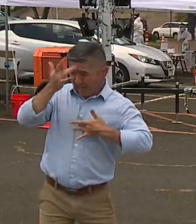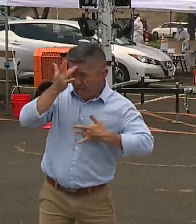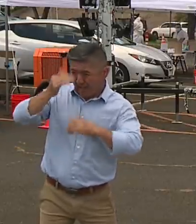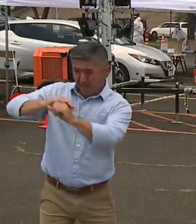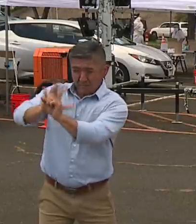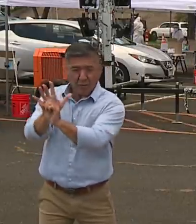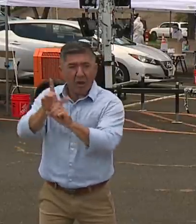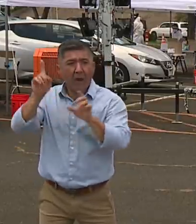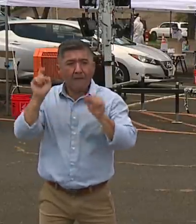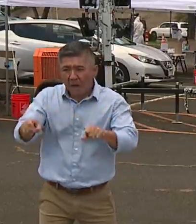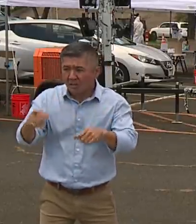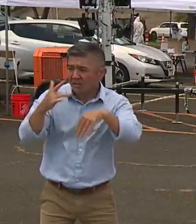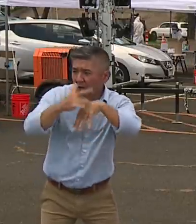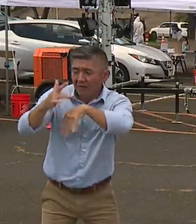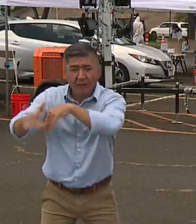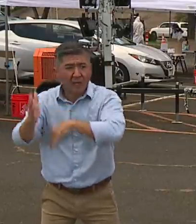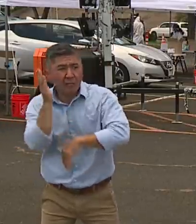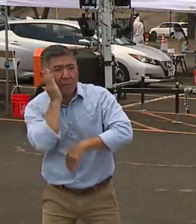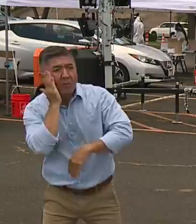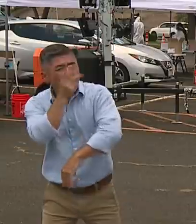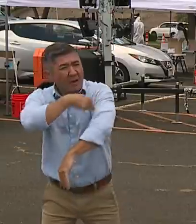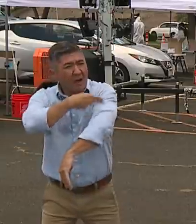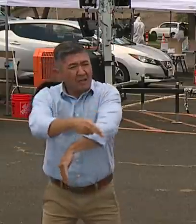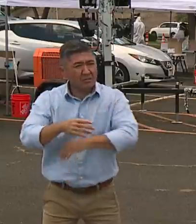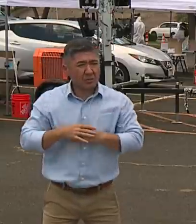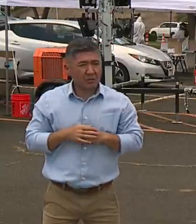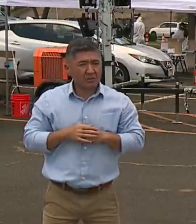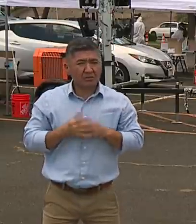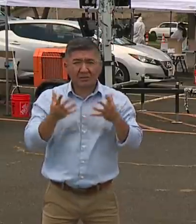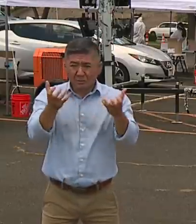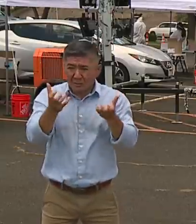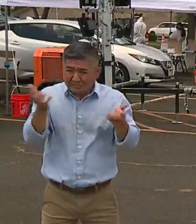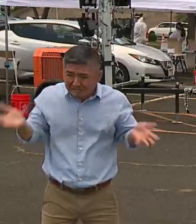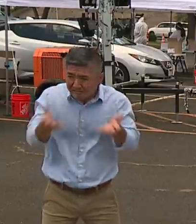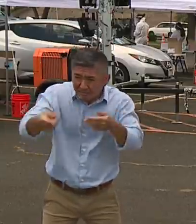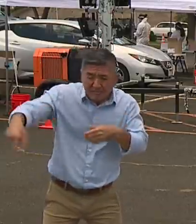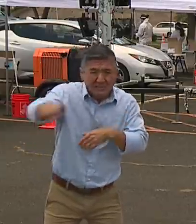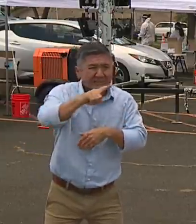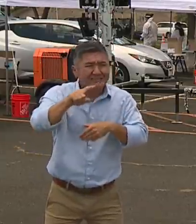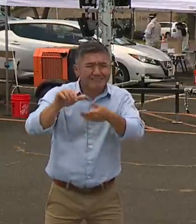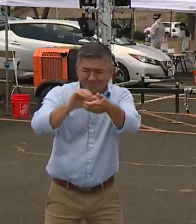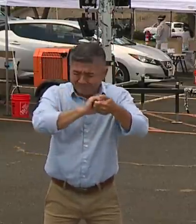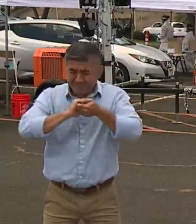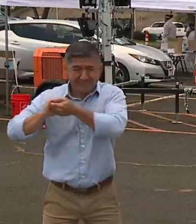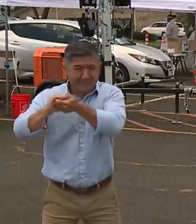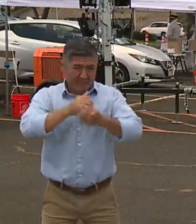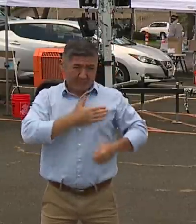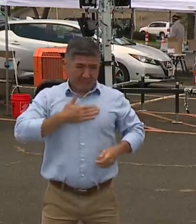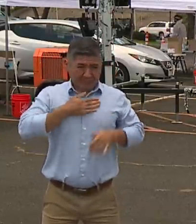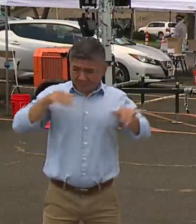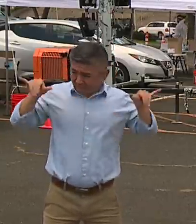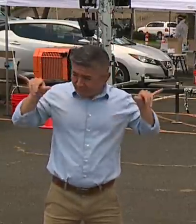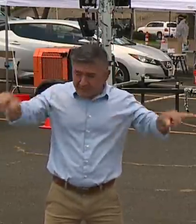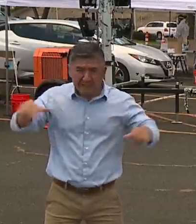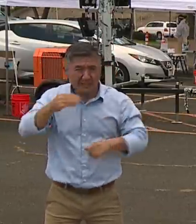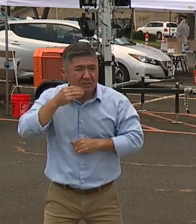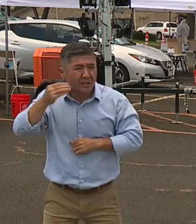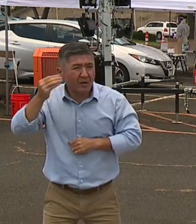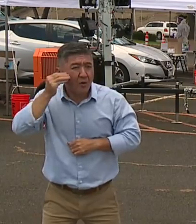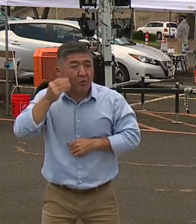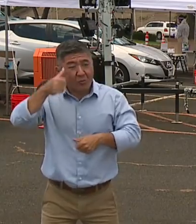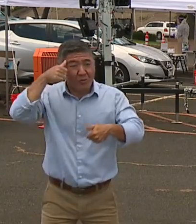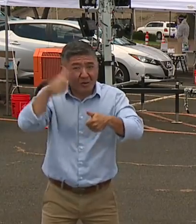that's why we're calling on all of you to cooperate with the stay-at-home order and to practice the three